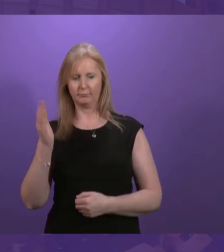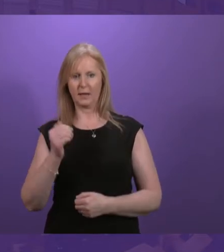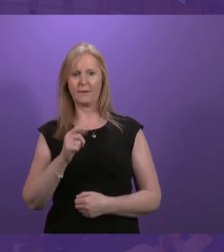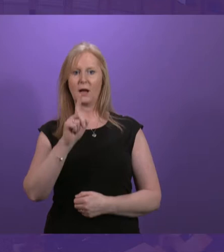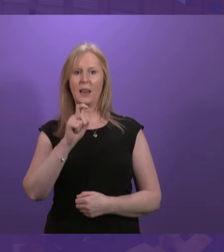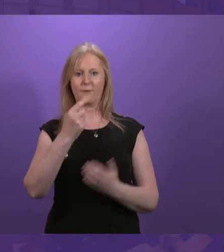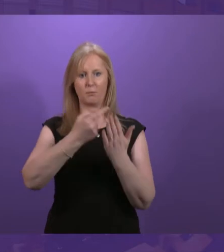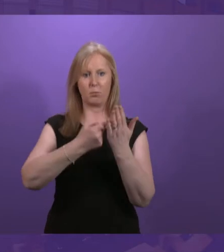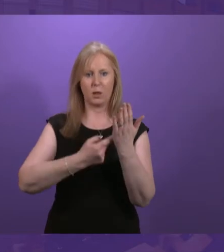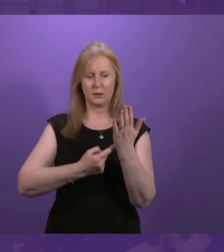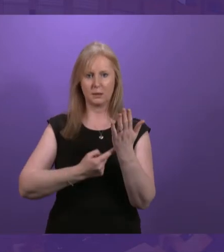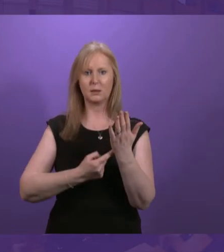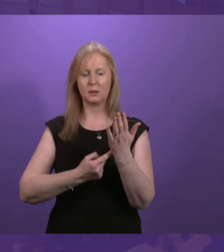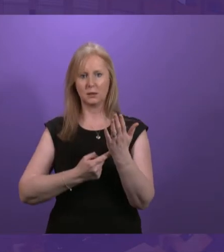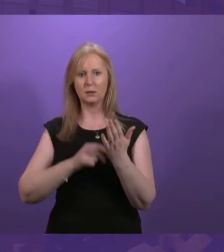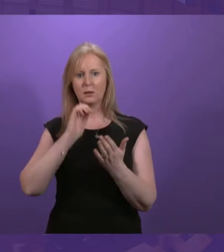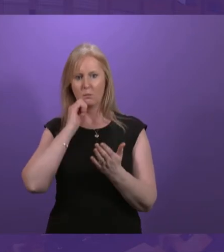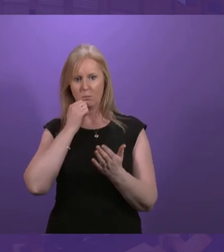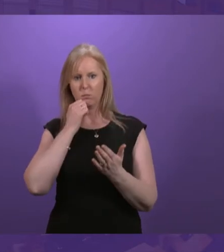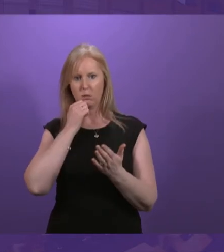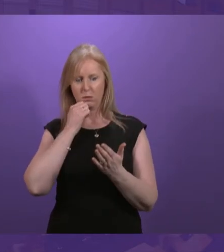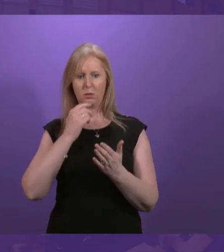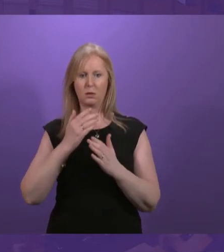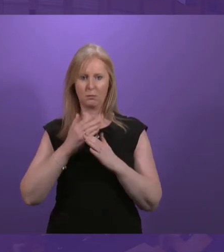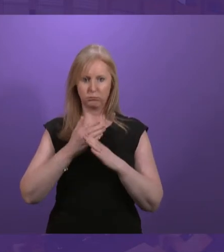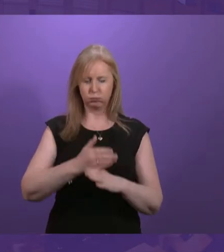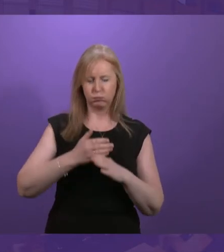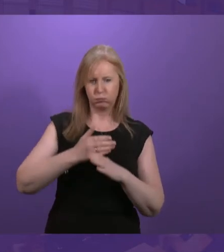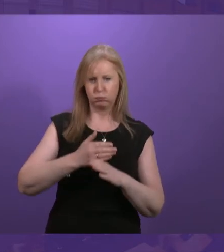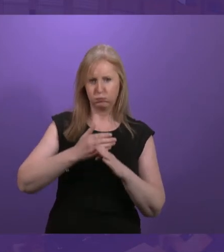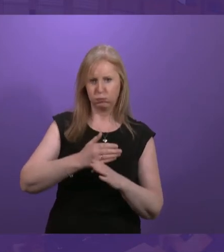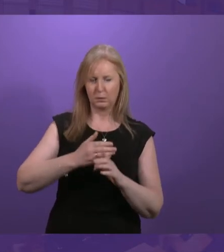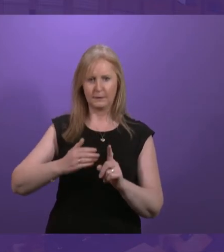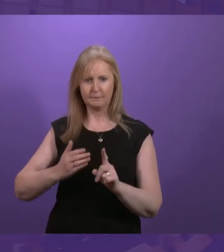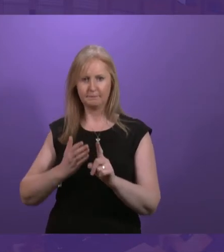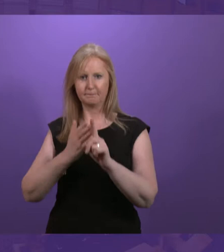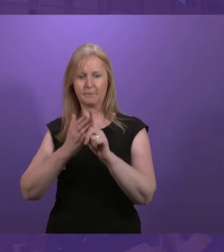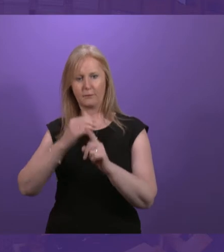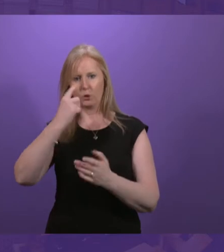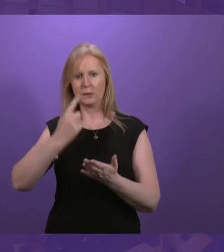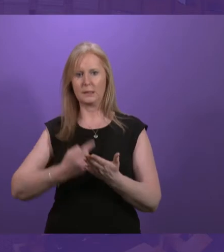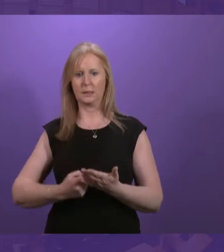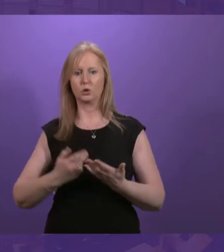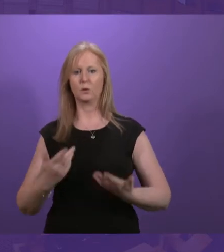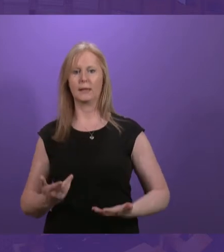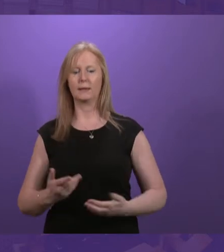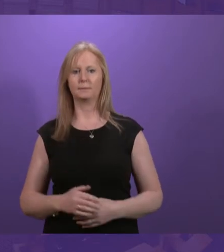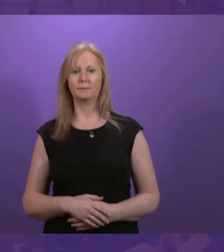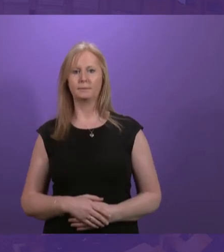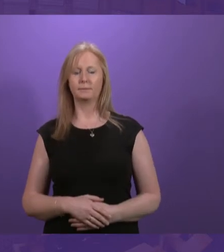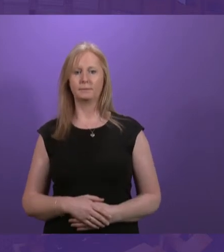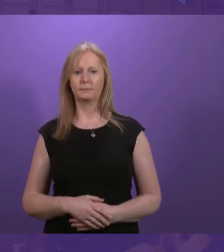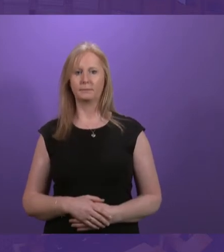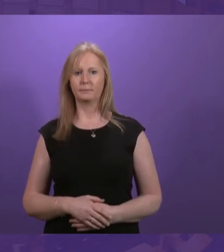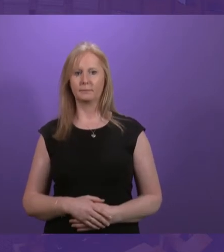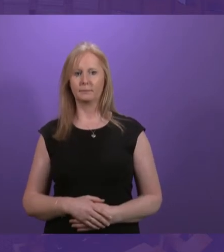papers that absolutely determined the work that's been going on to get to the decisions that I've taken today. And I would